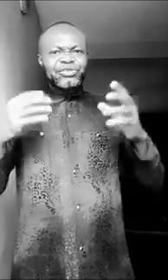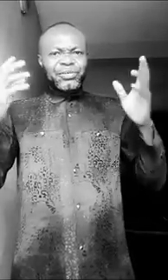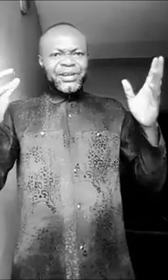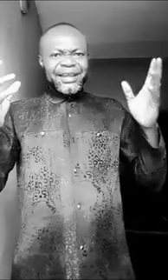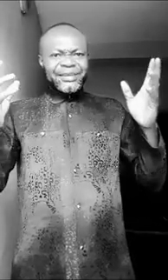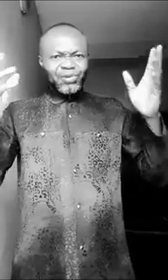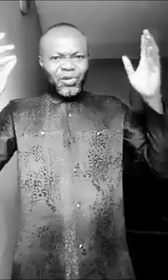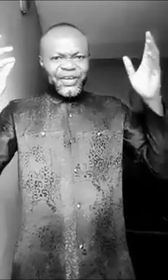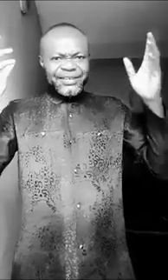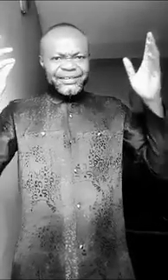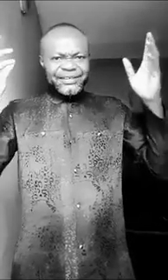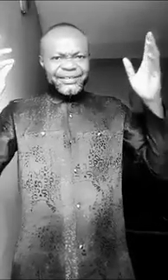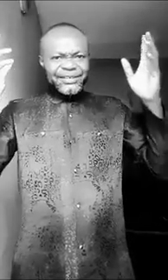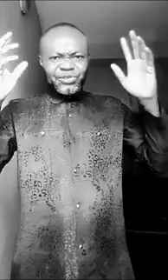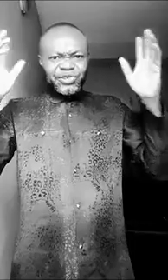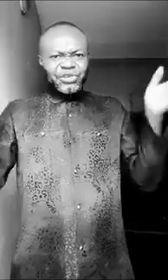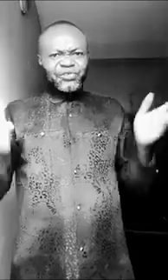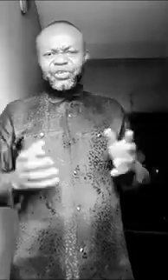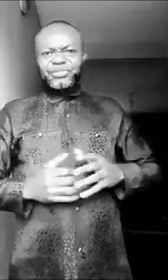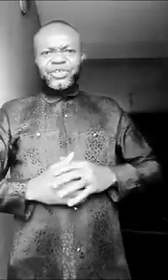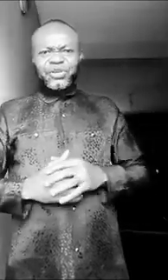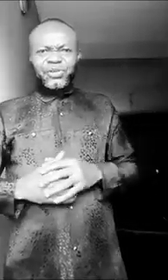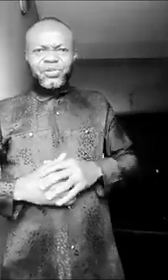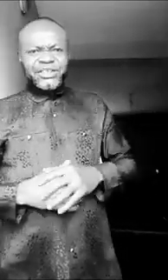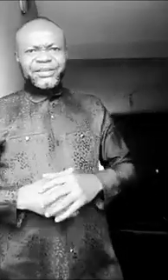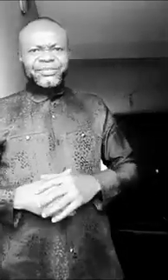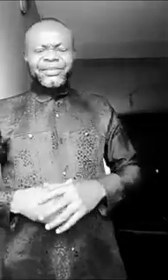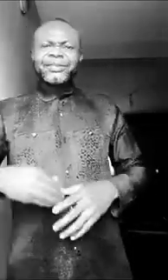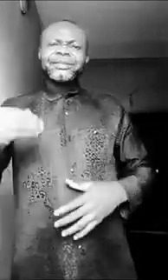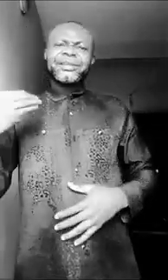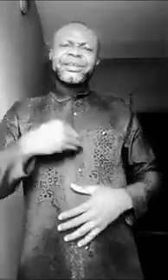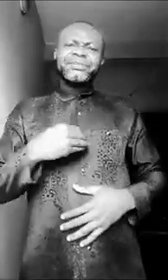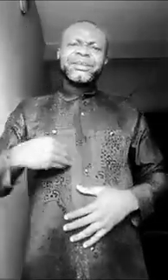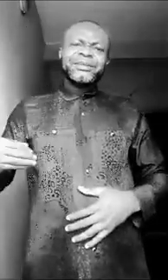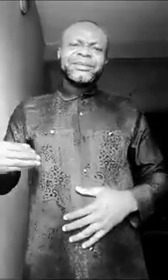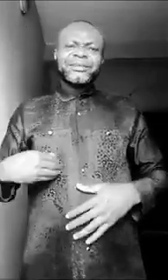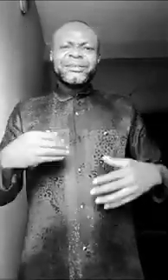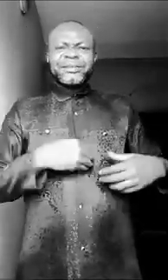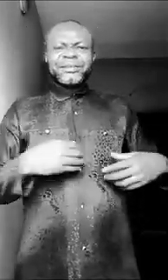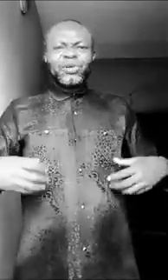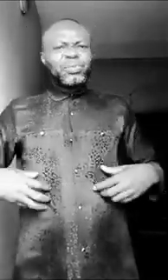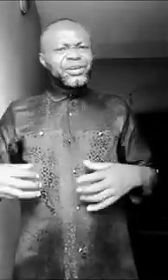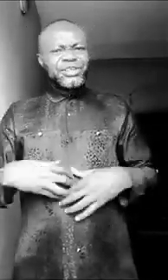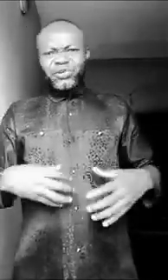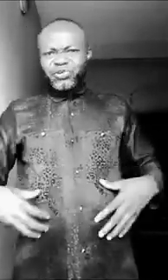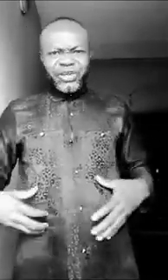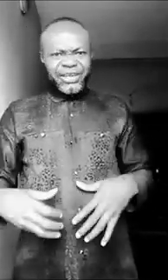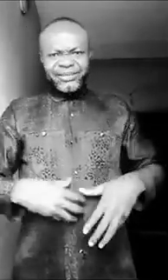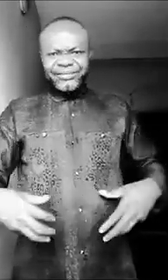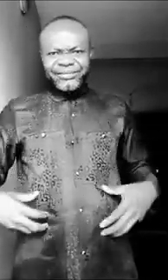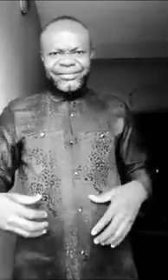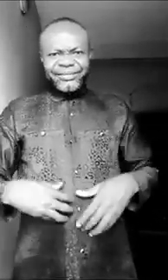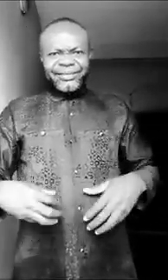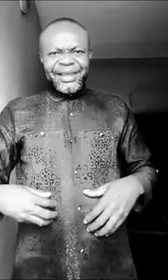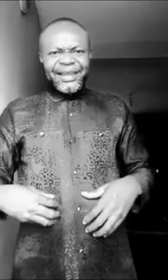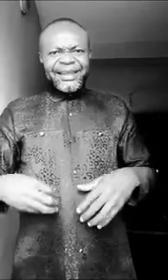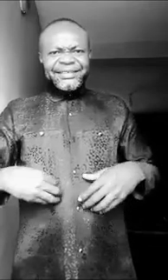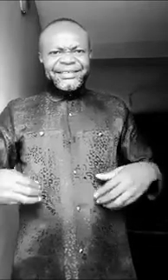umbrella, you cover it. It does not show you from sun or water. That means your body is not okay. And that thing